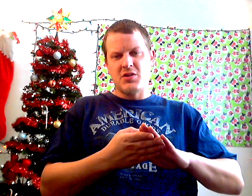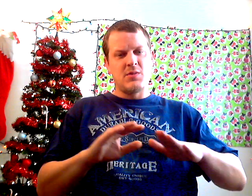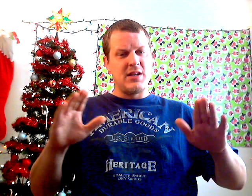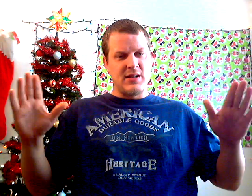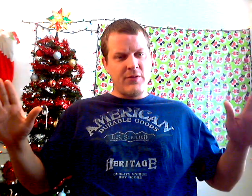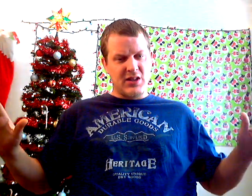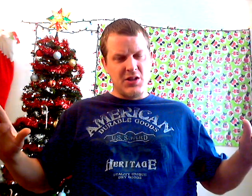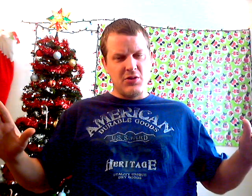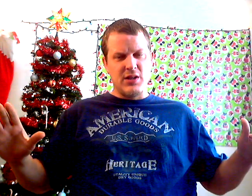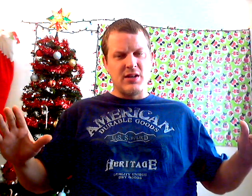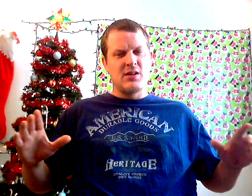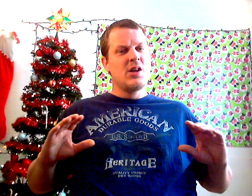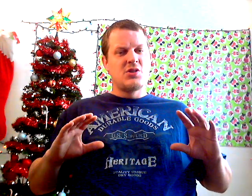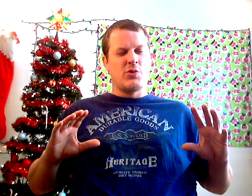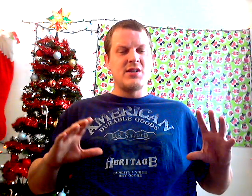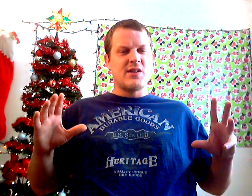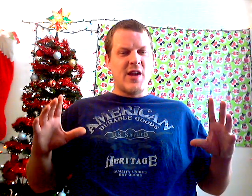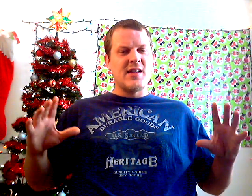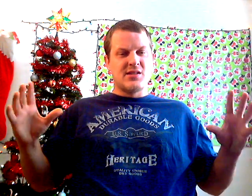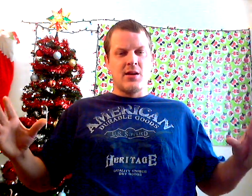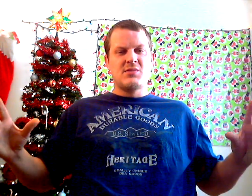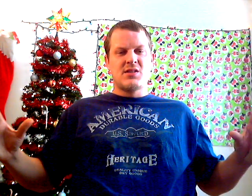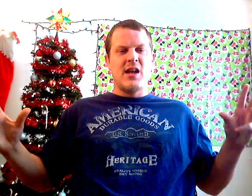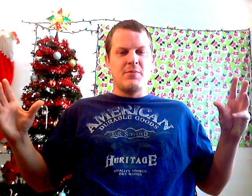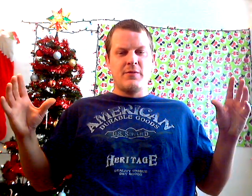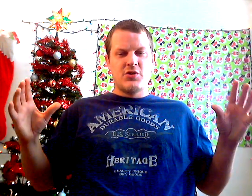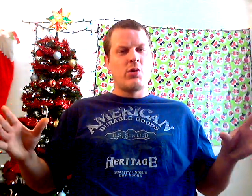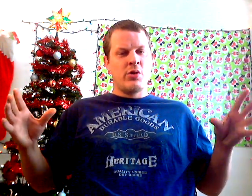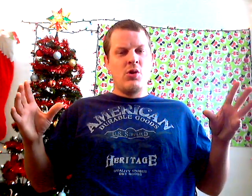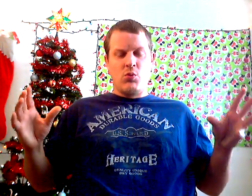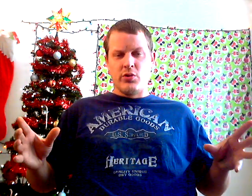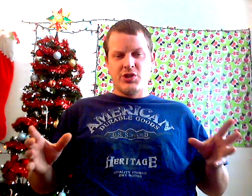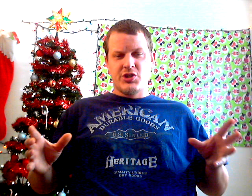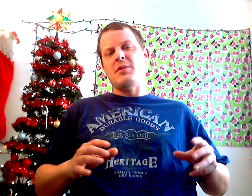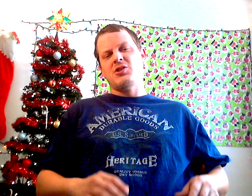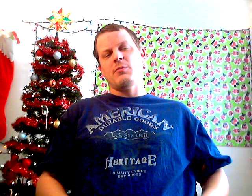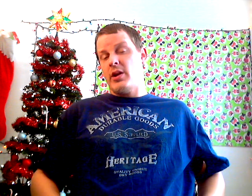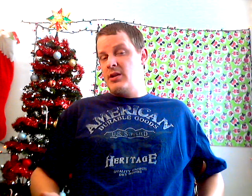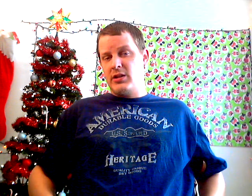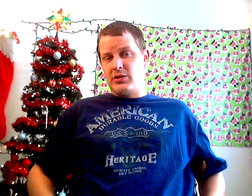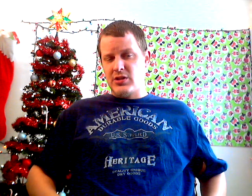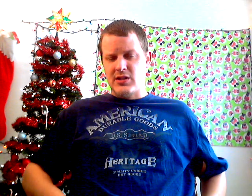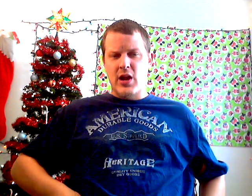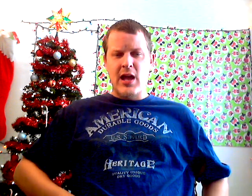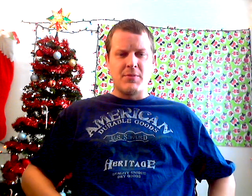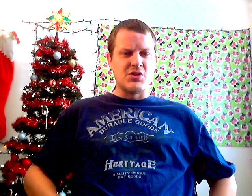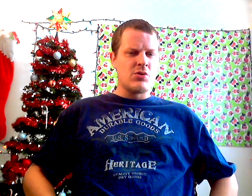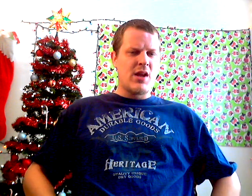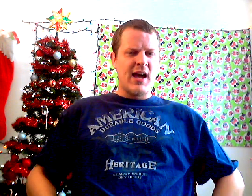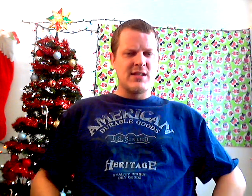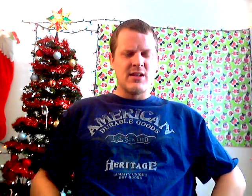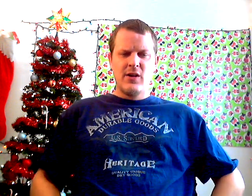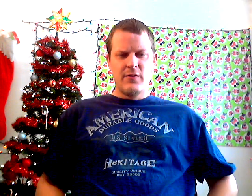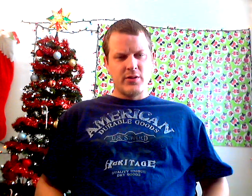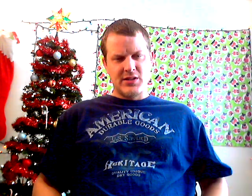charisma, he had everything you needed to at least have gotten some type of short world championship reign. And it just never happened. Two guys for the